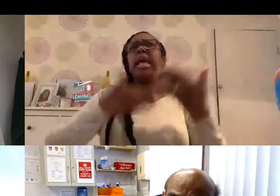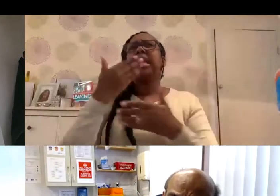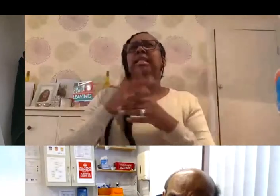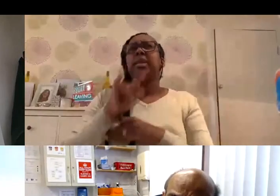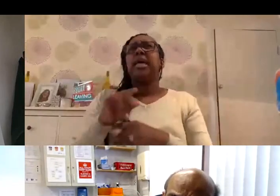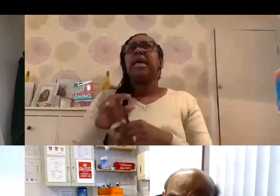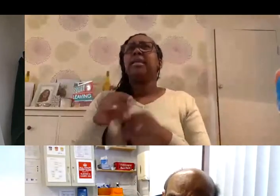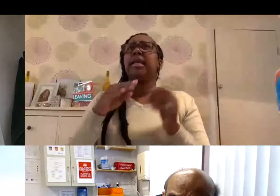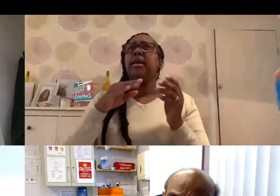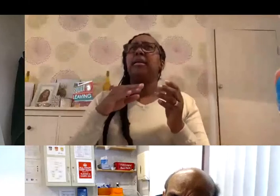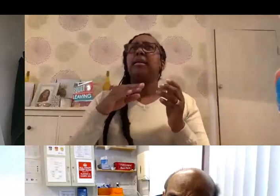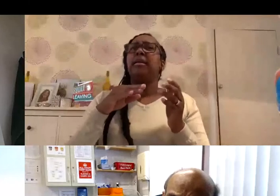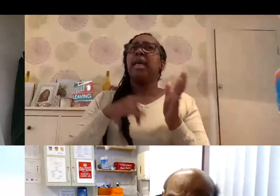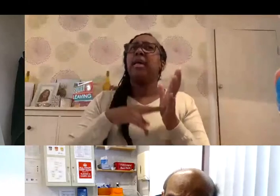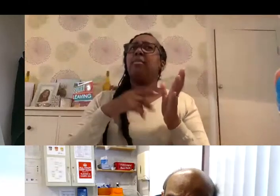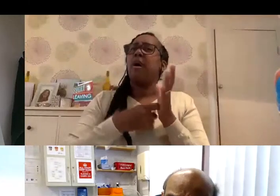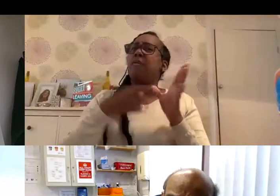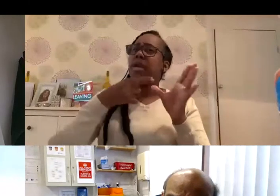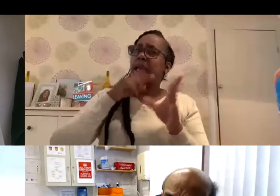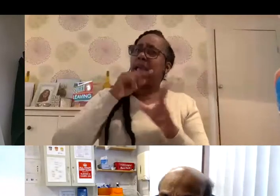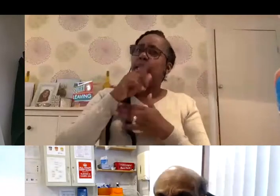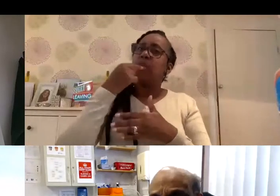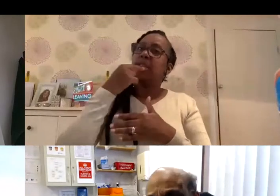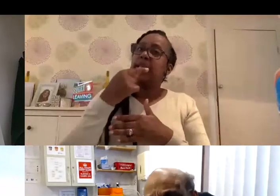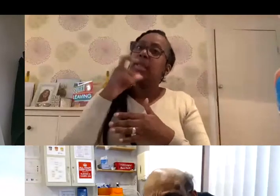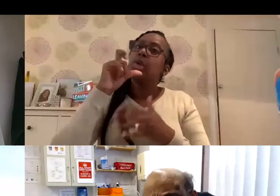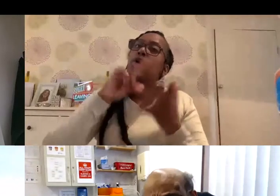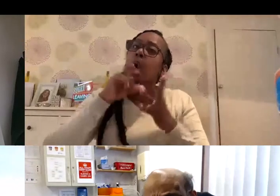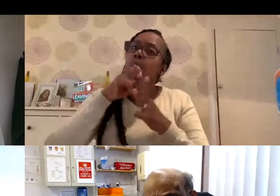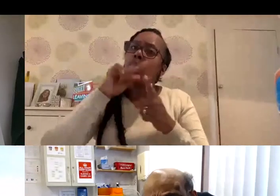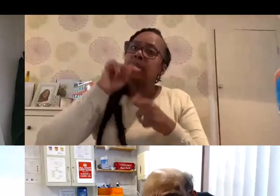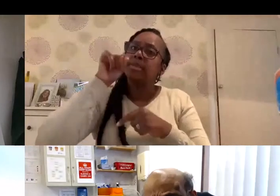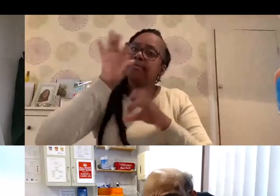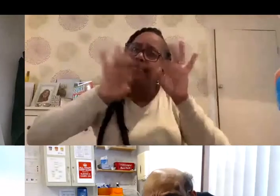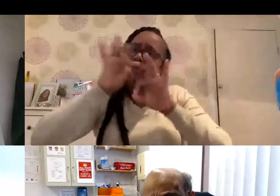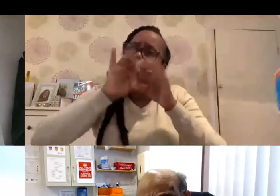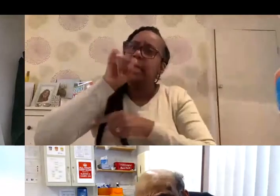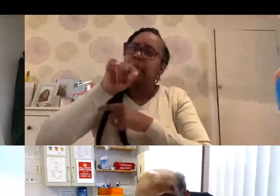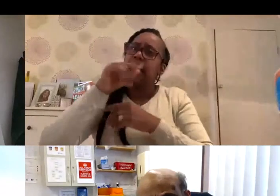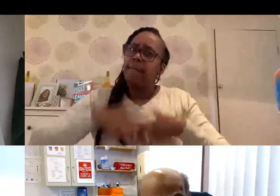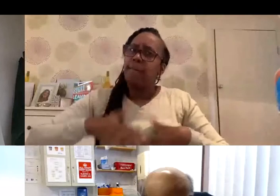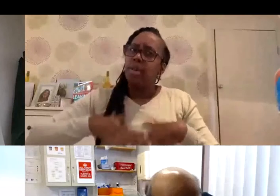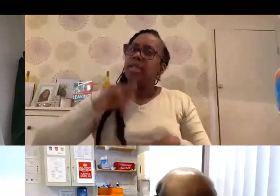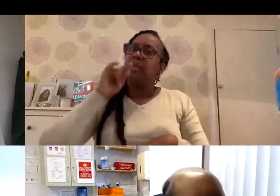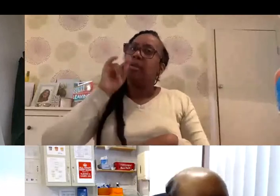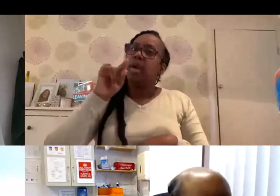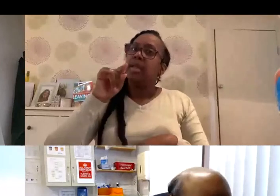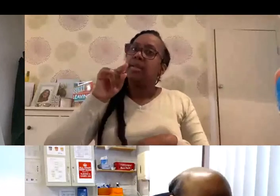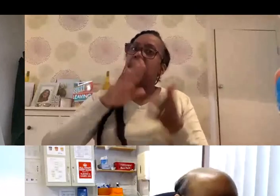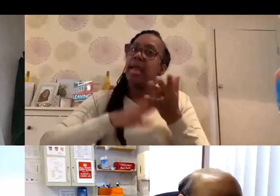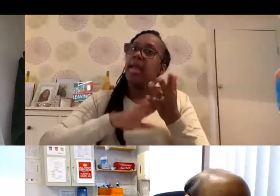mRNA is just the code to the body telling it what to look for in terms of the virus. So, when that mRNA